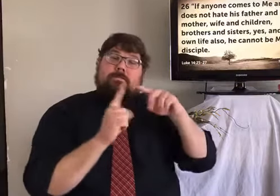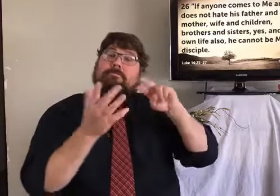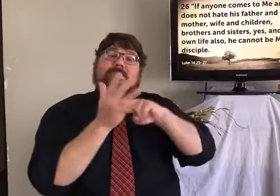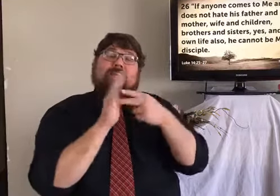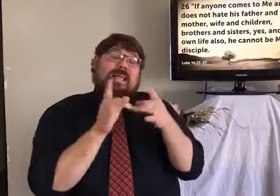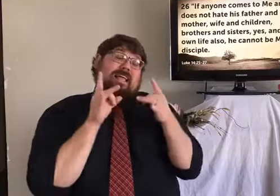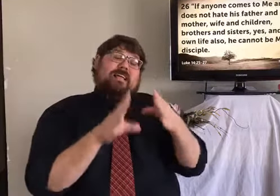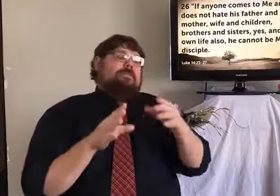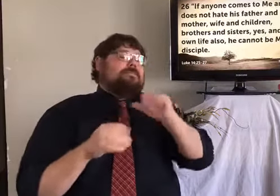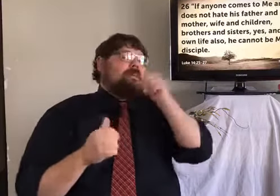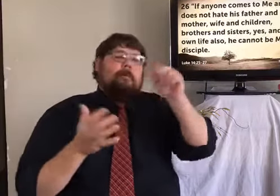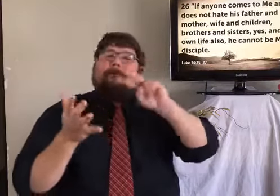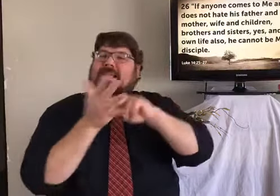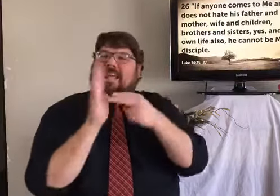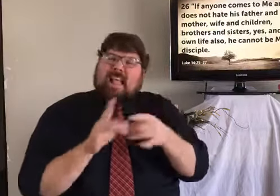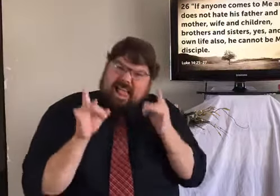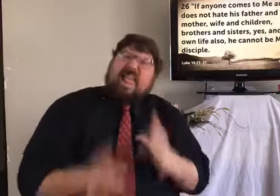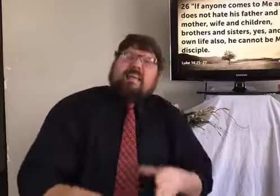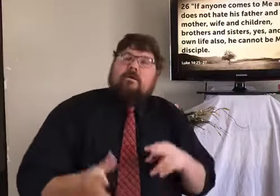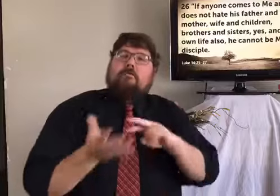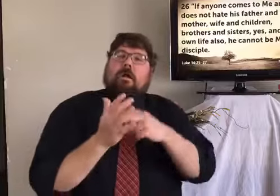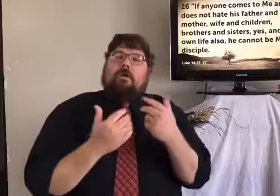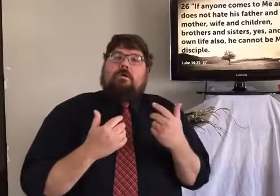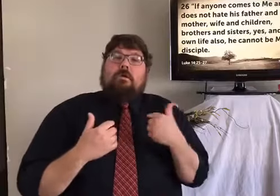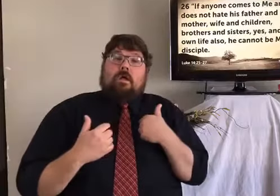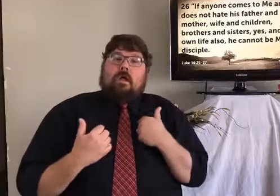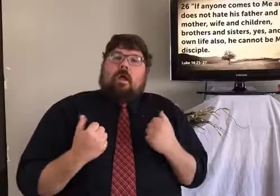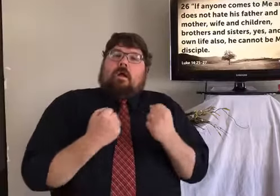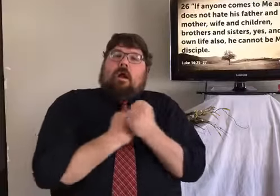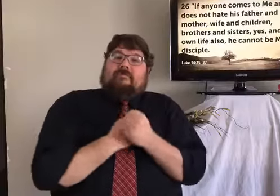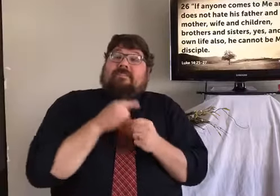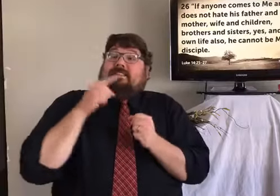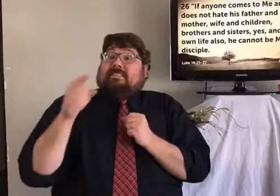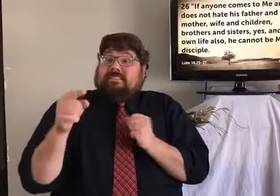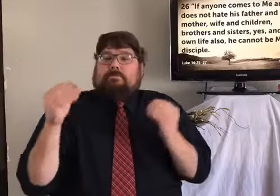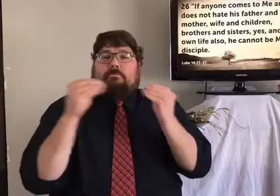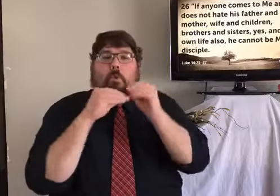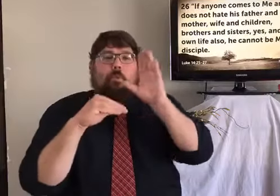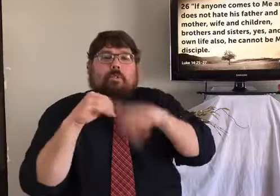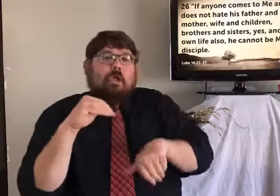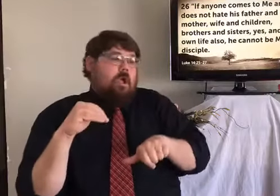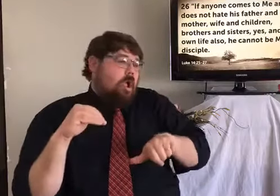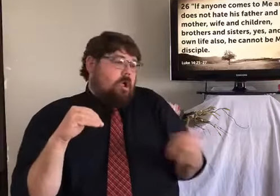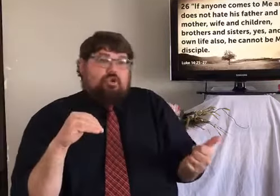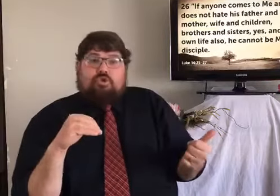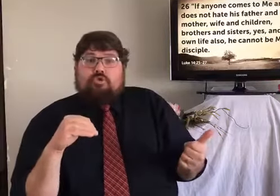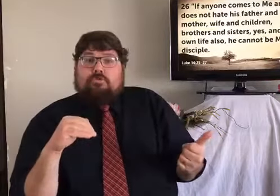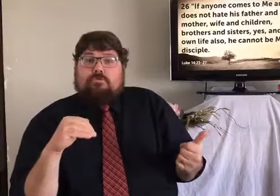that Jesus was talking about the commitment of following Christ. And hating here does not mean I hate you,